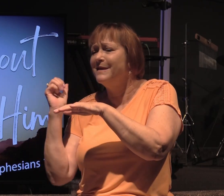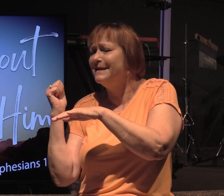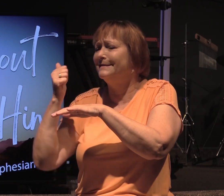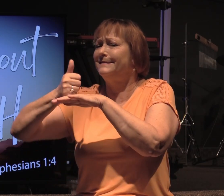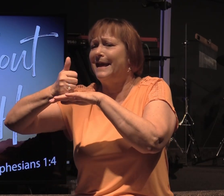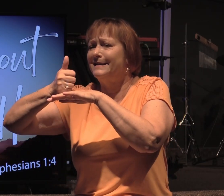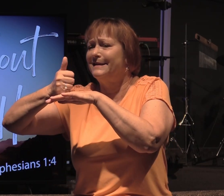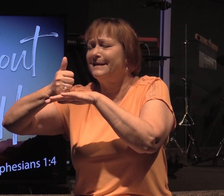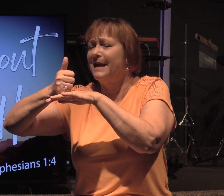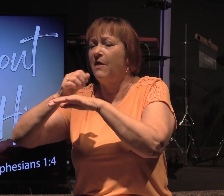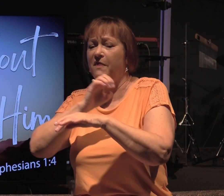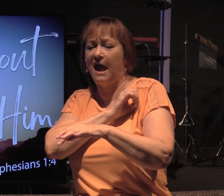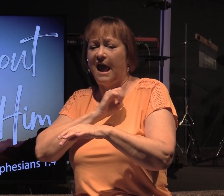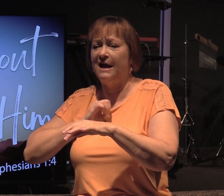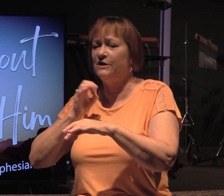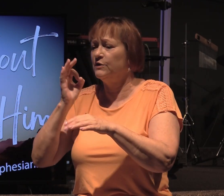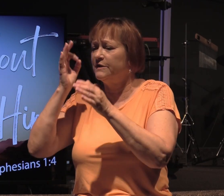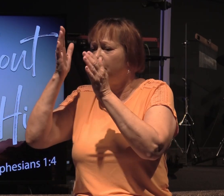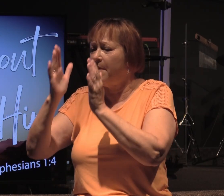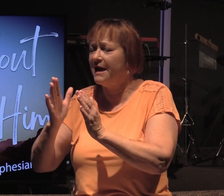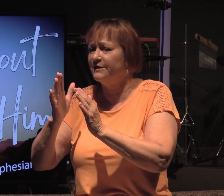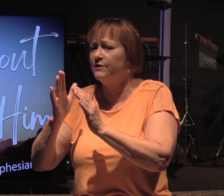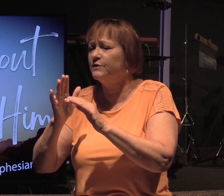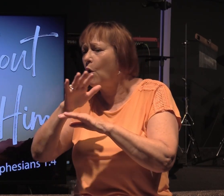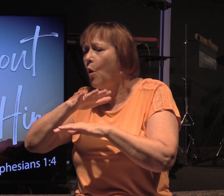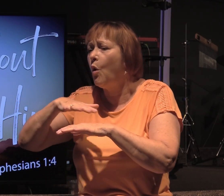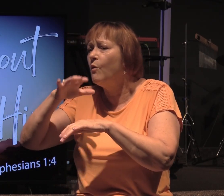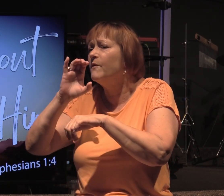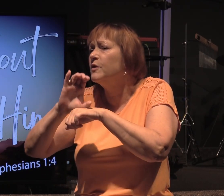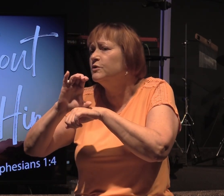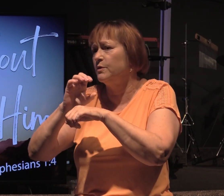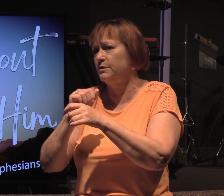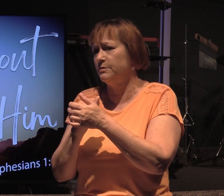elders and the pastors over the church.